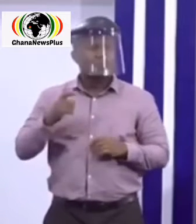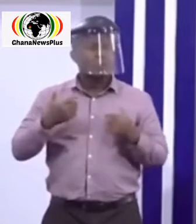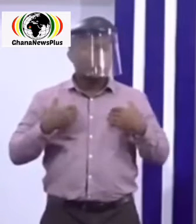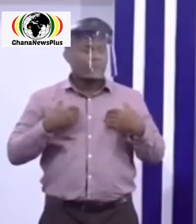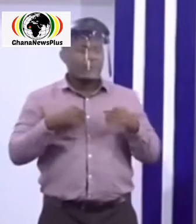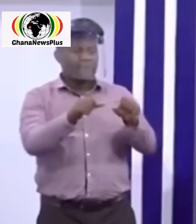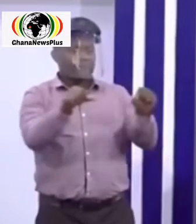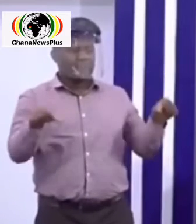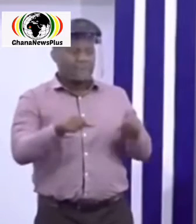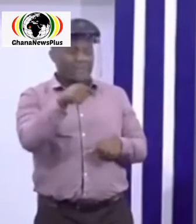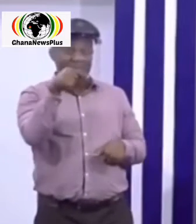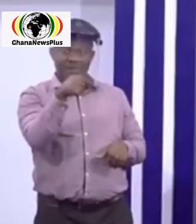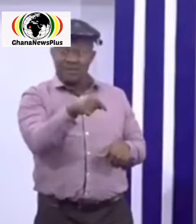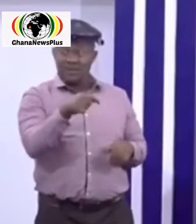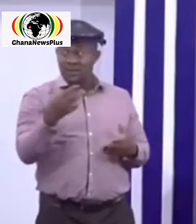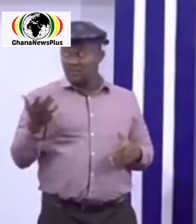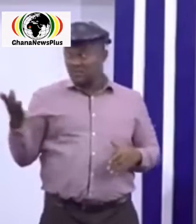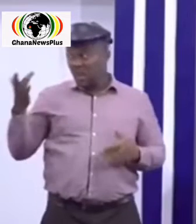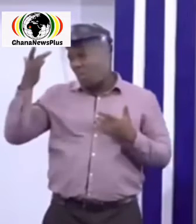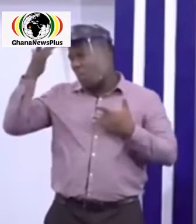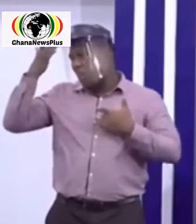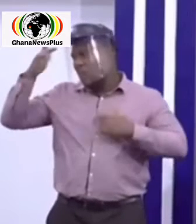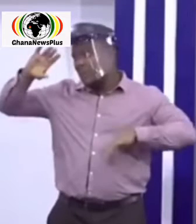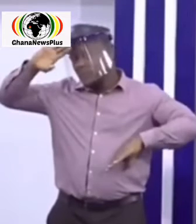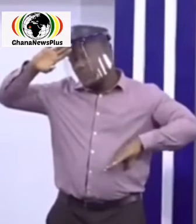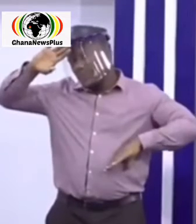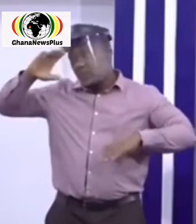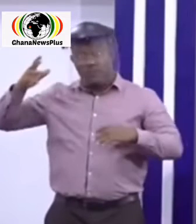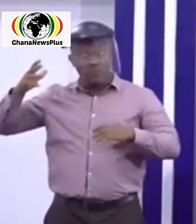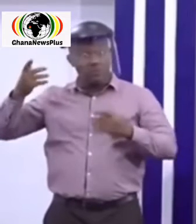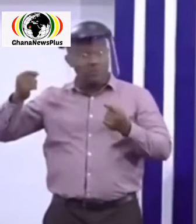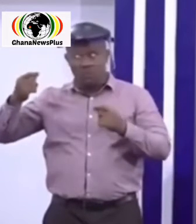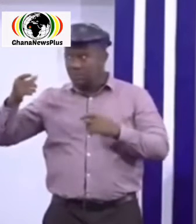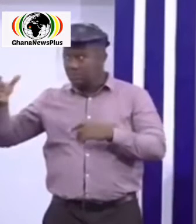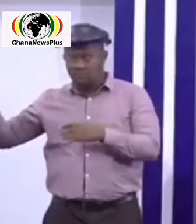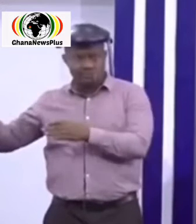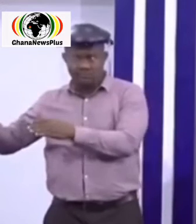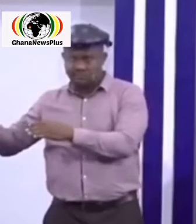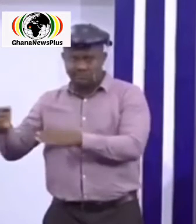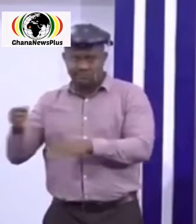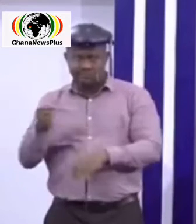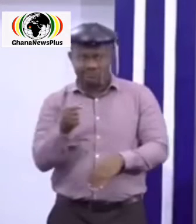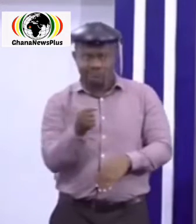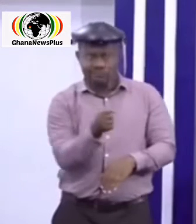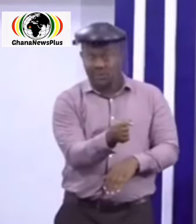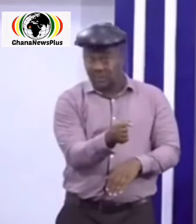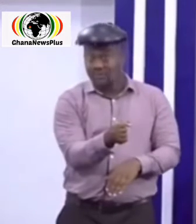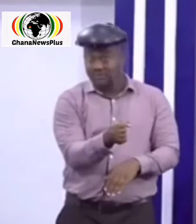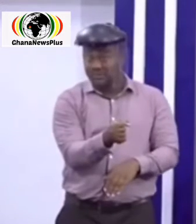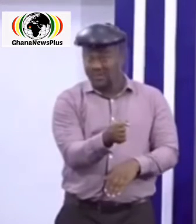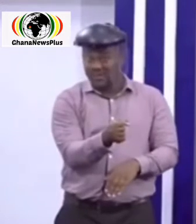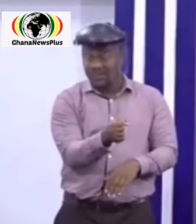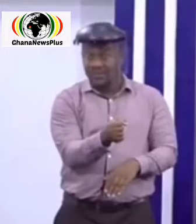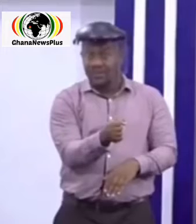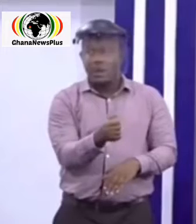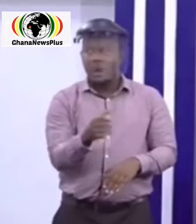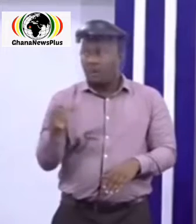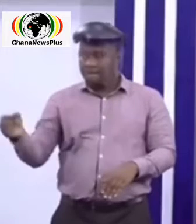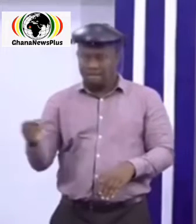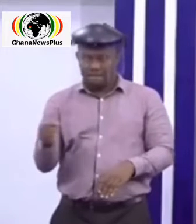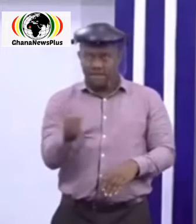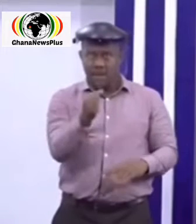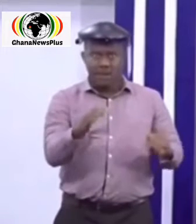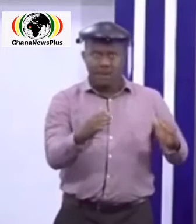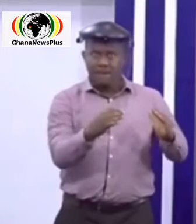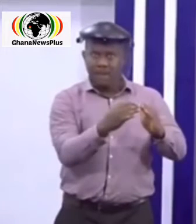where a person who becomes sick at the premises or at an event can be isolated from others